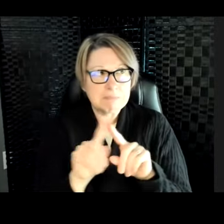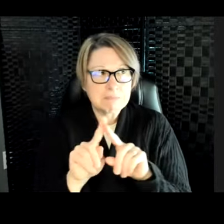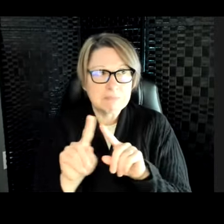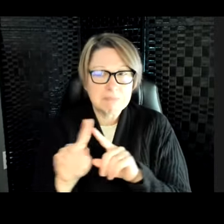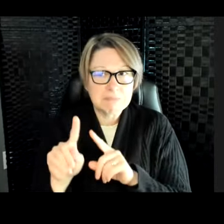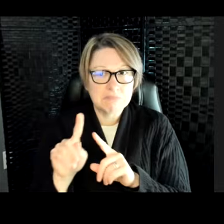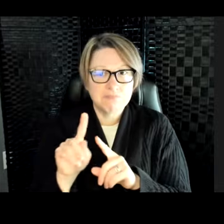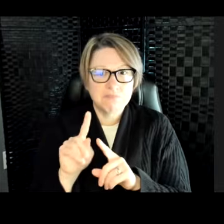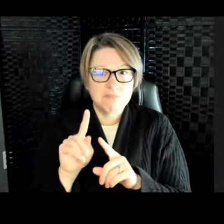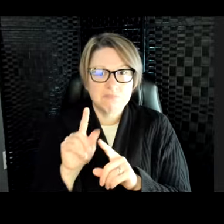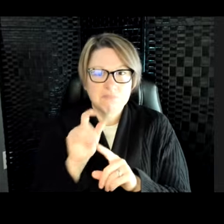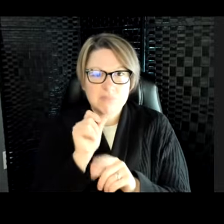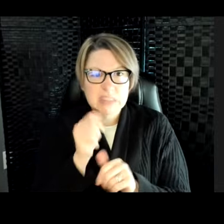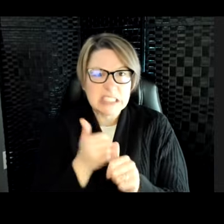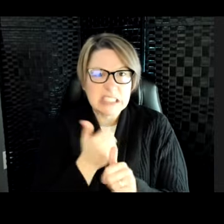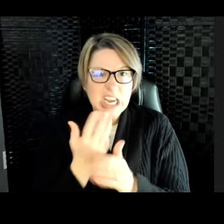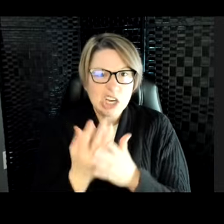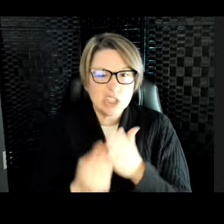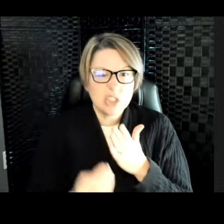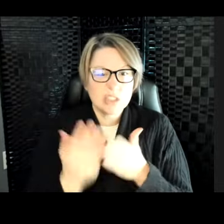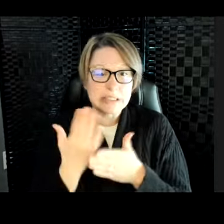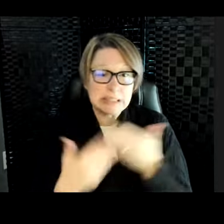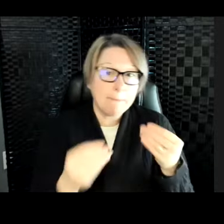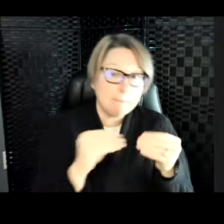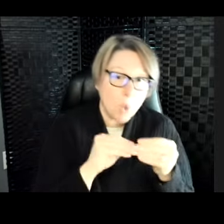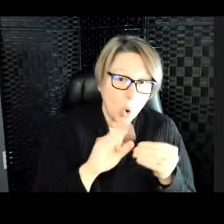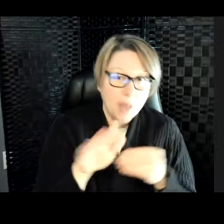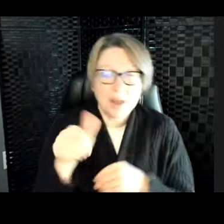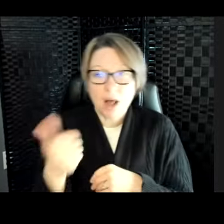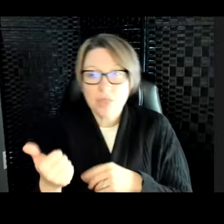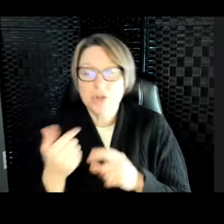Some more endangered than others. But she's a green sea turtle.